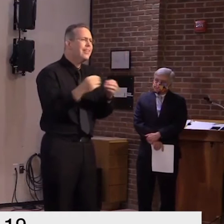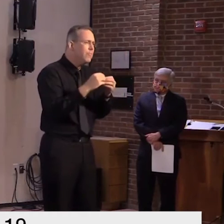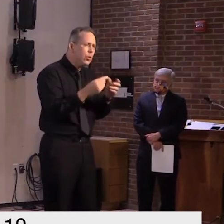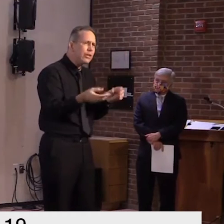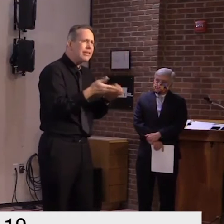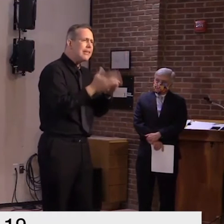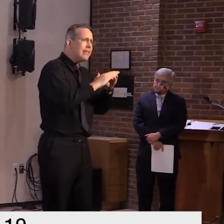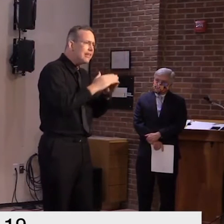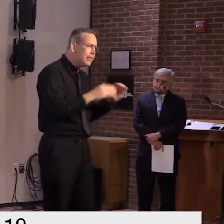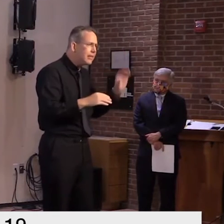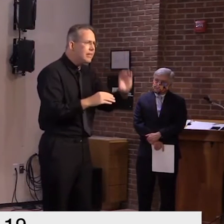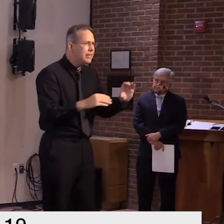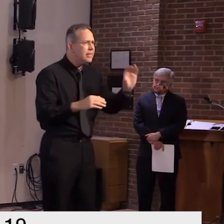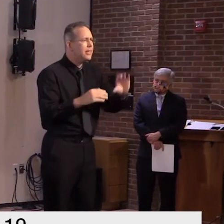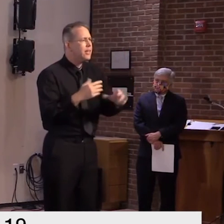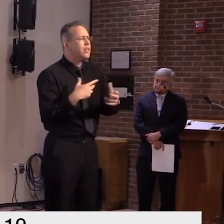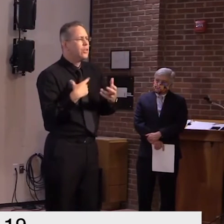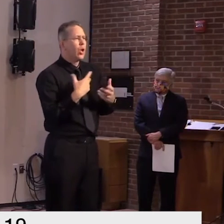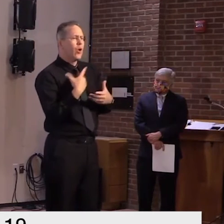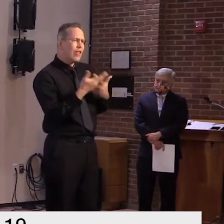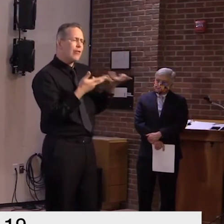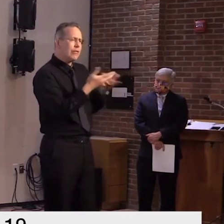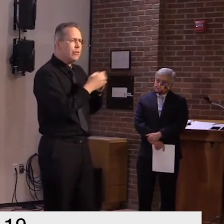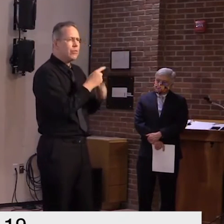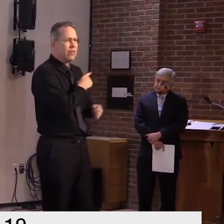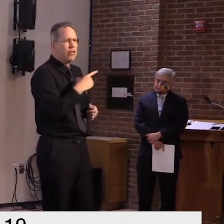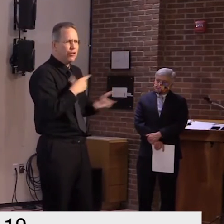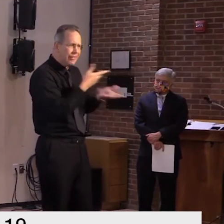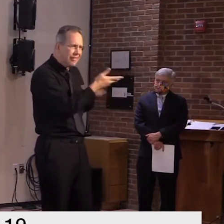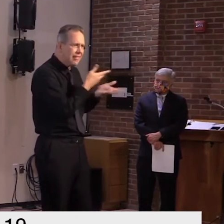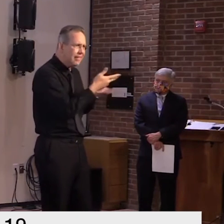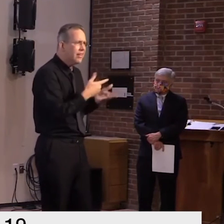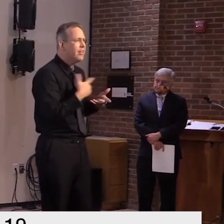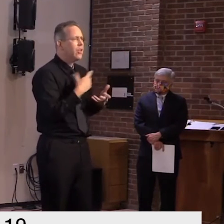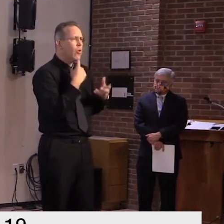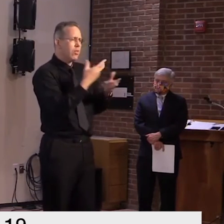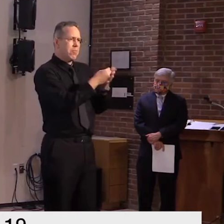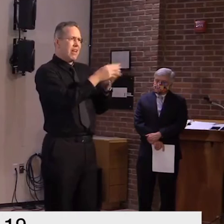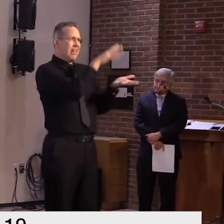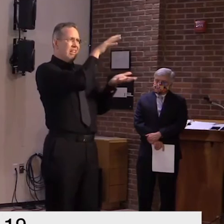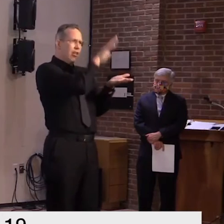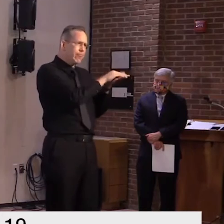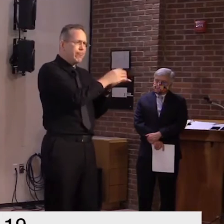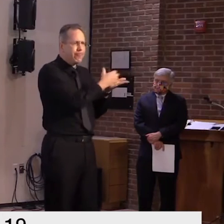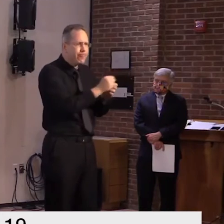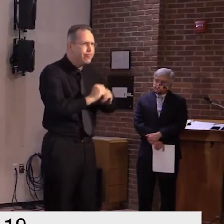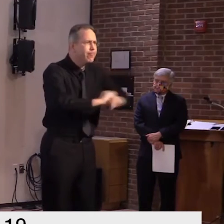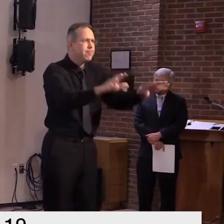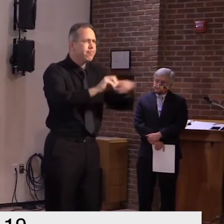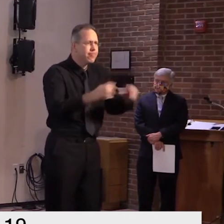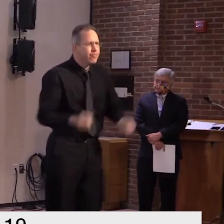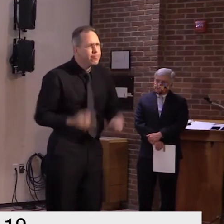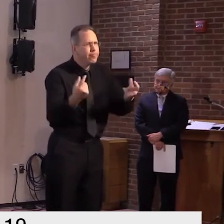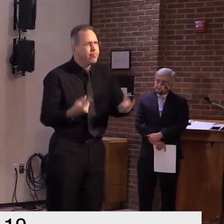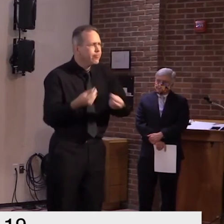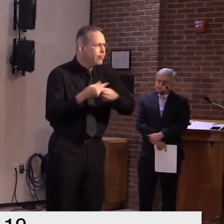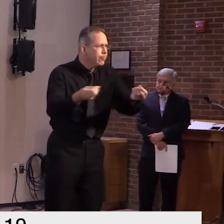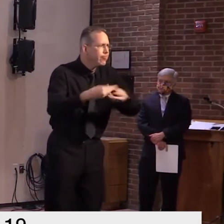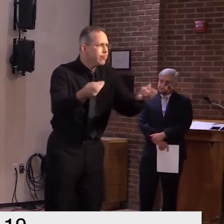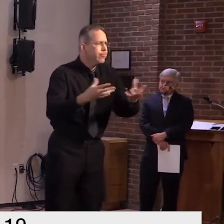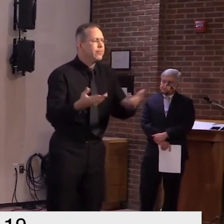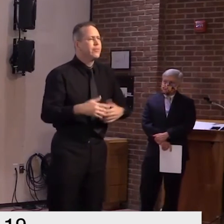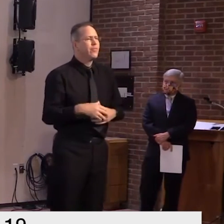really getting this money out the door is critical to the survival of many many businesses throughout Vermont and and it's part of the crumbling